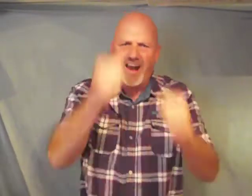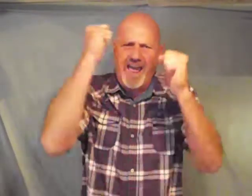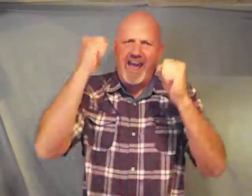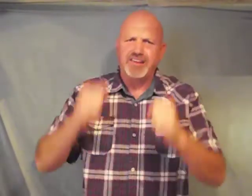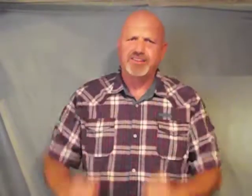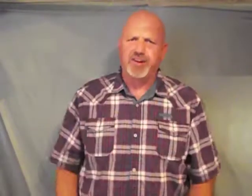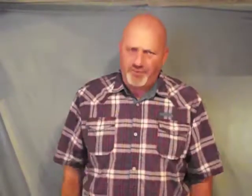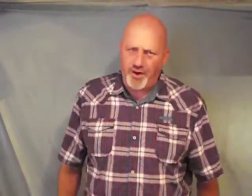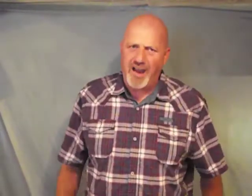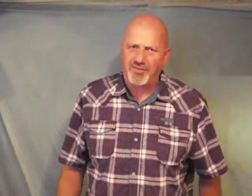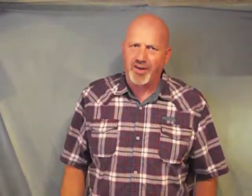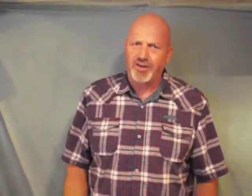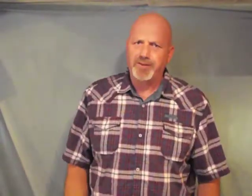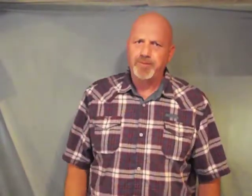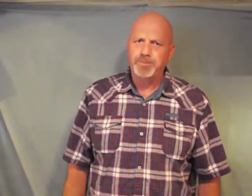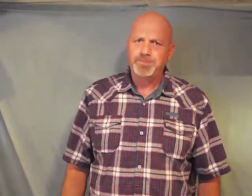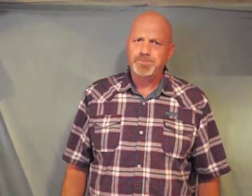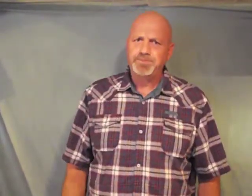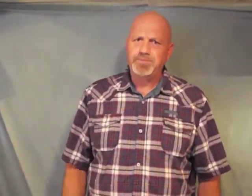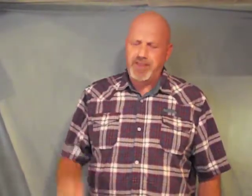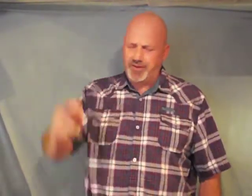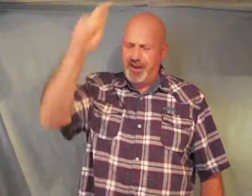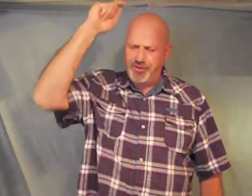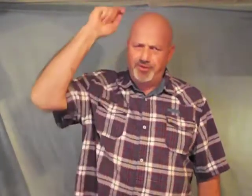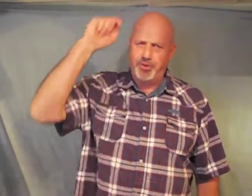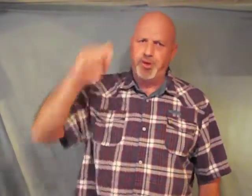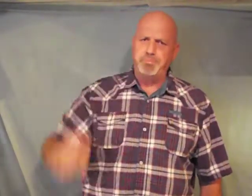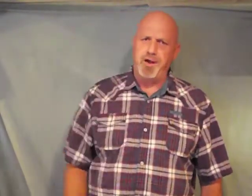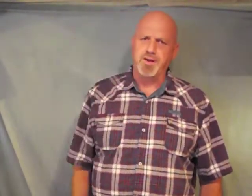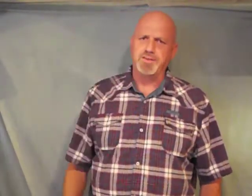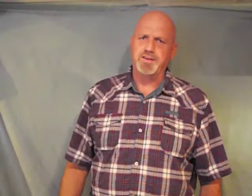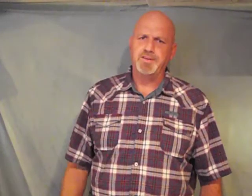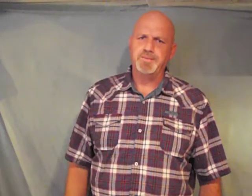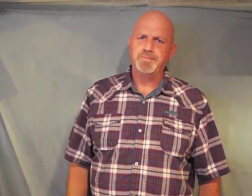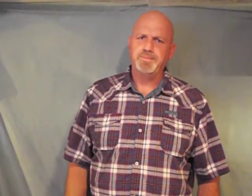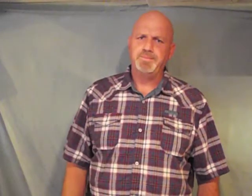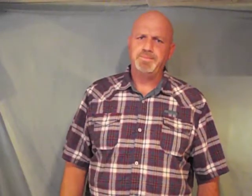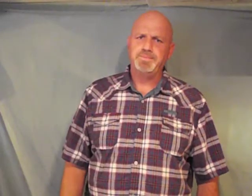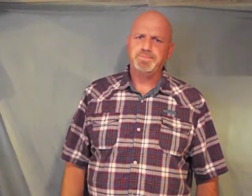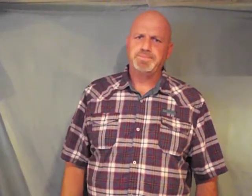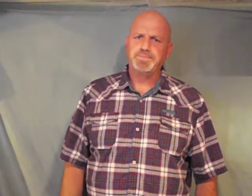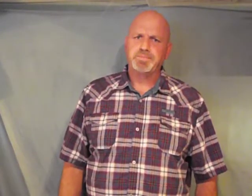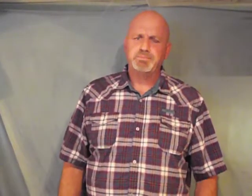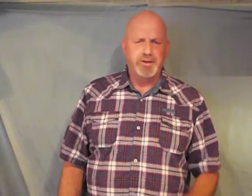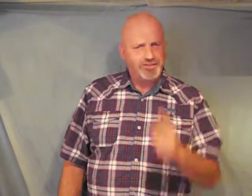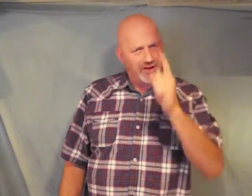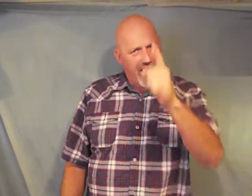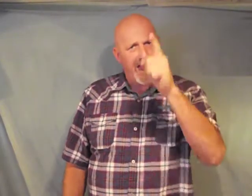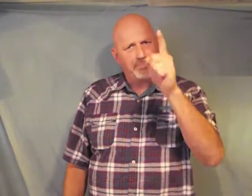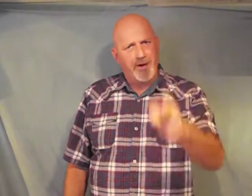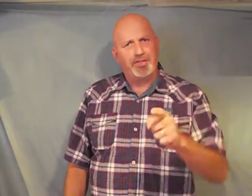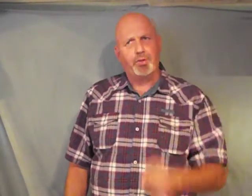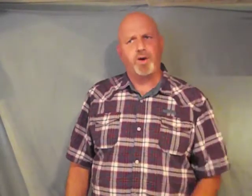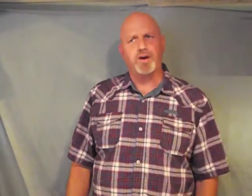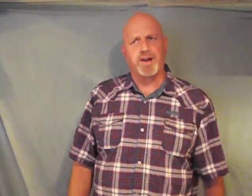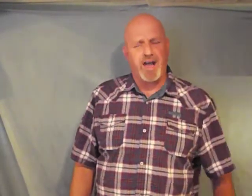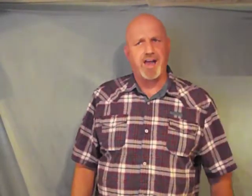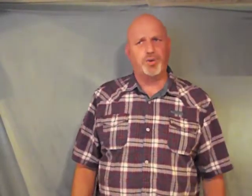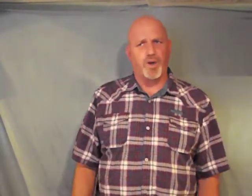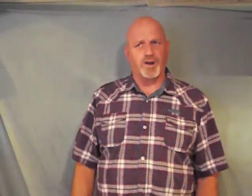last forever till death do we part but you got to put the word of God to work